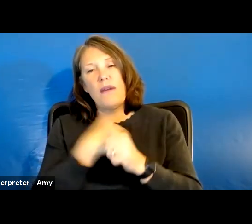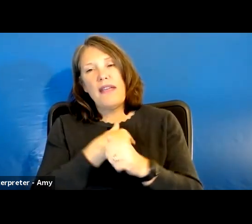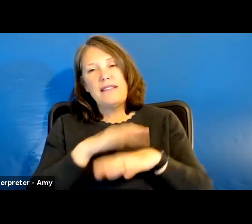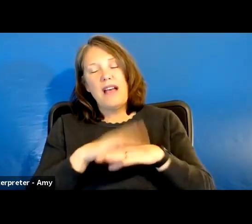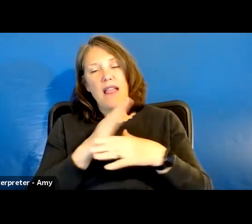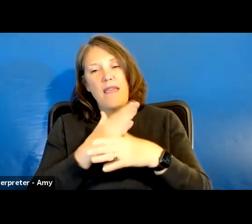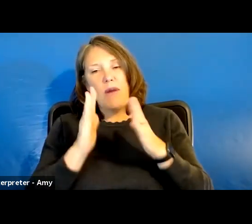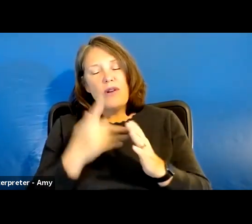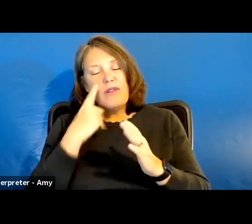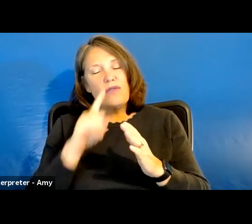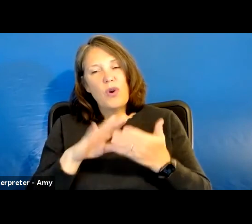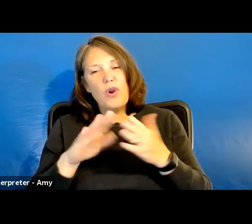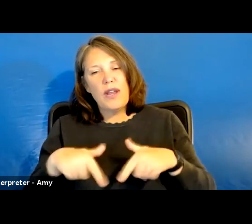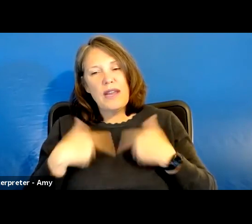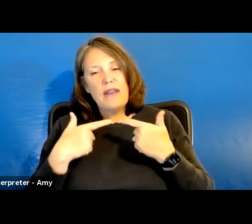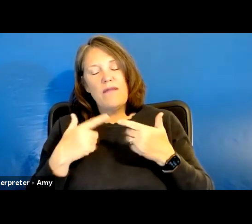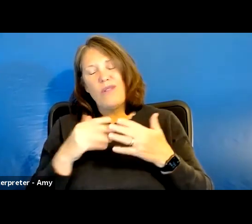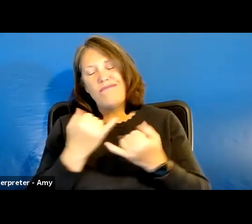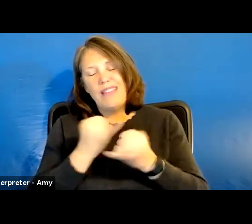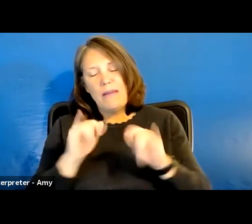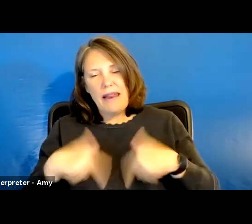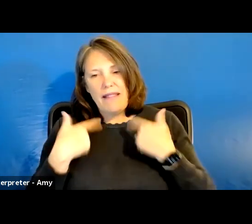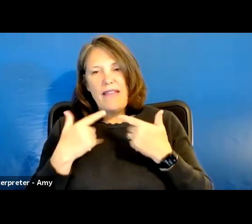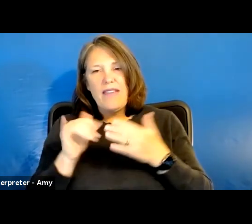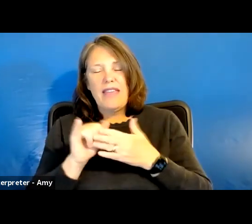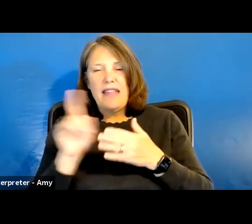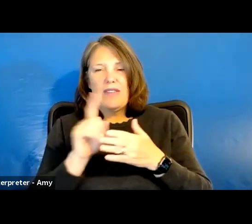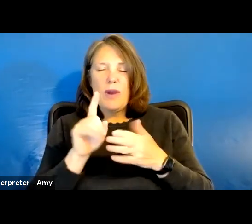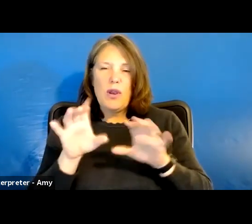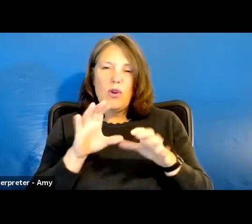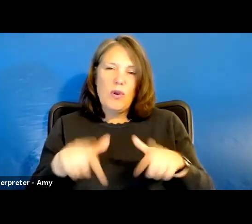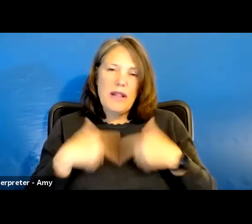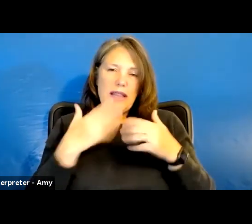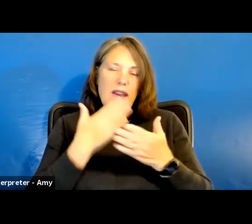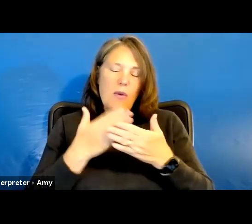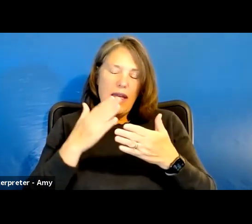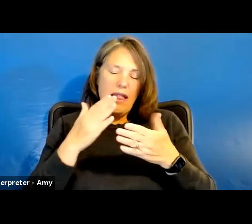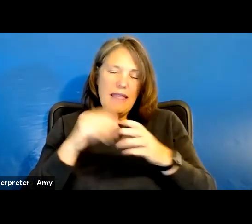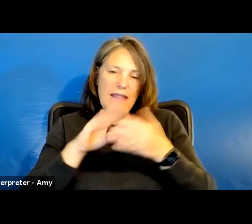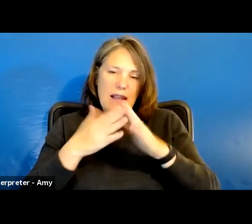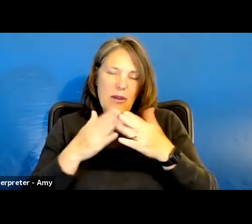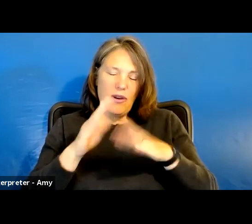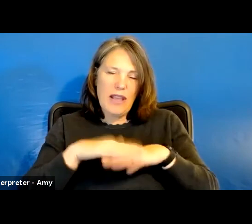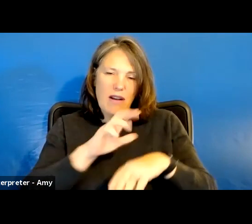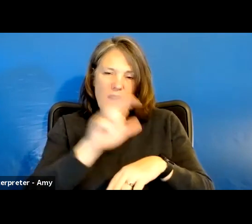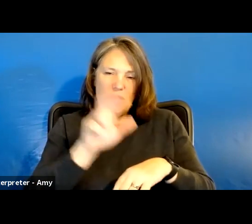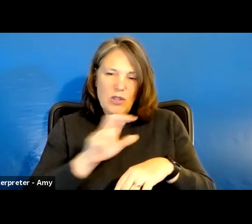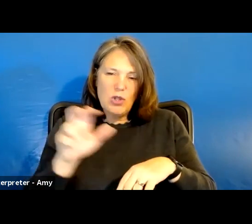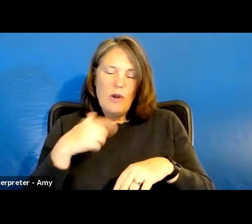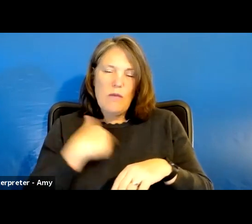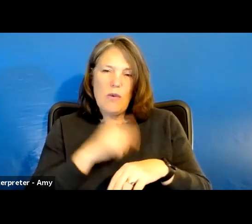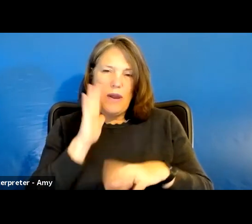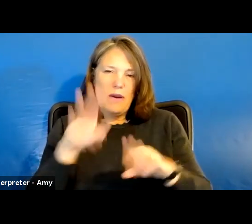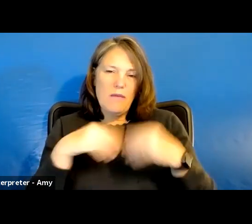living project, which is the live, which is where you would do living well in the community on Zoom. We will